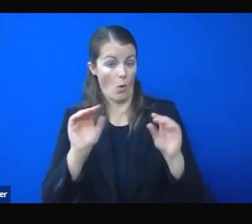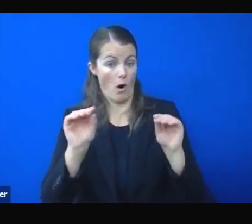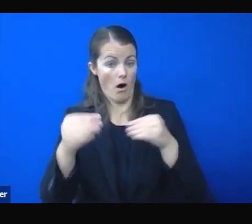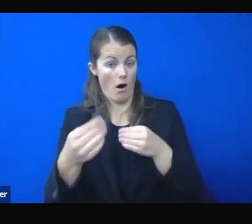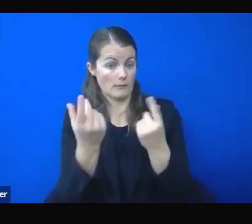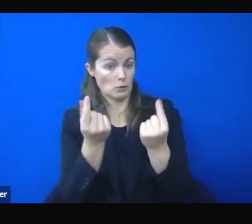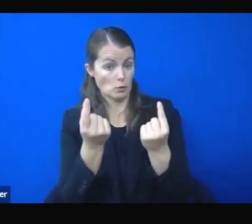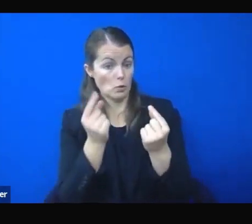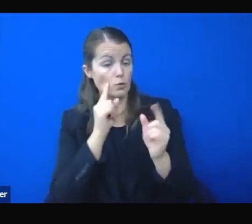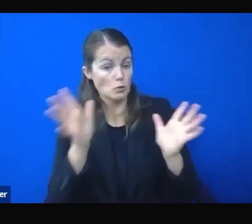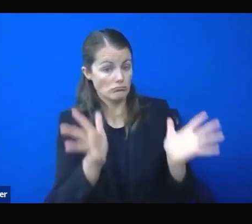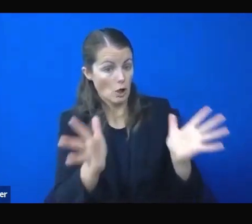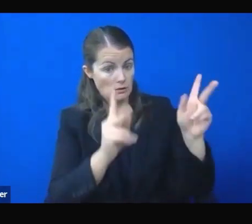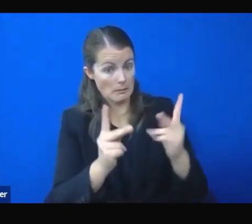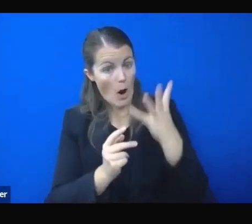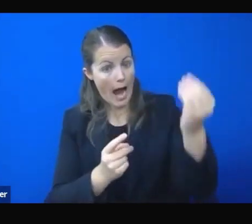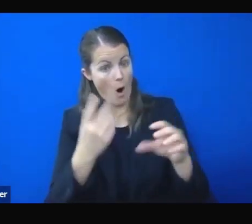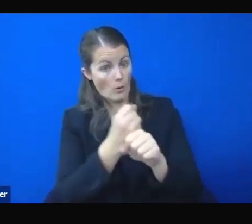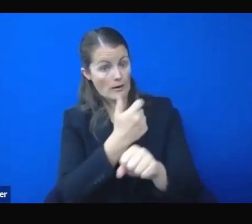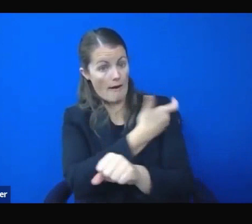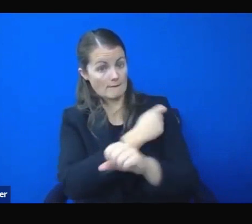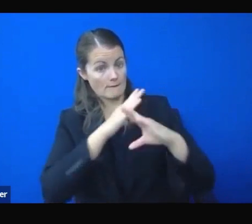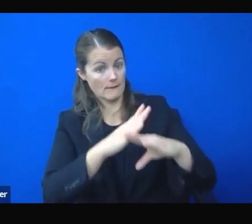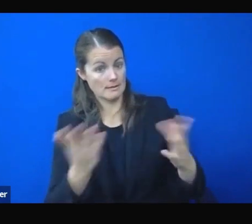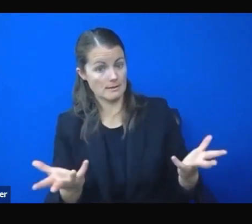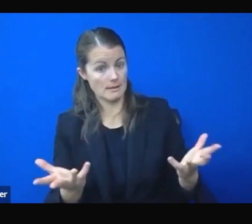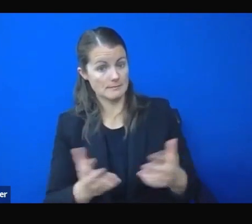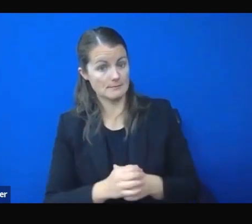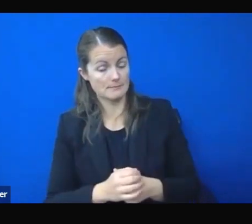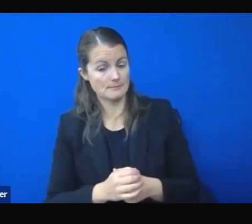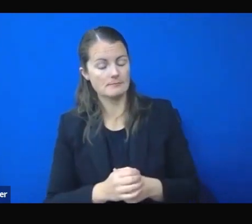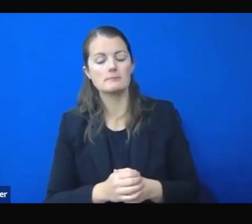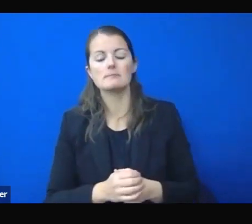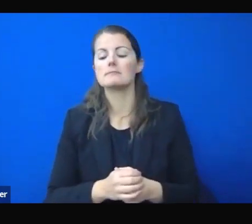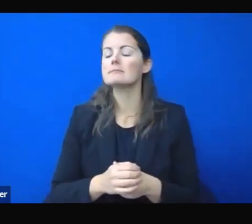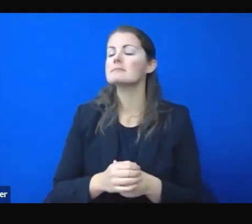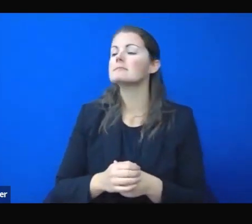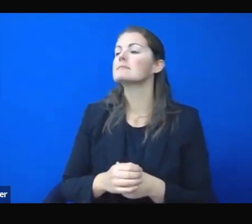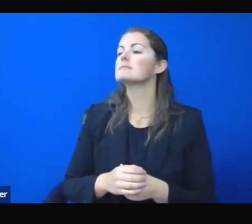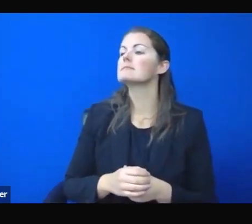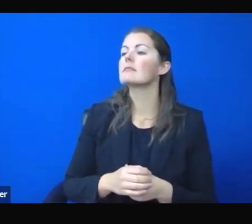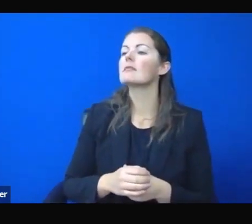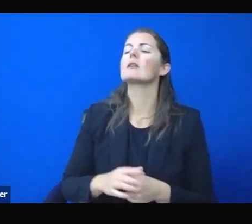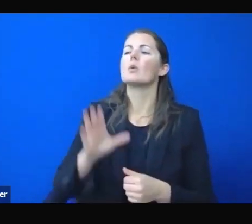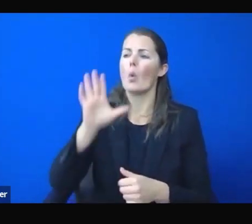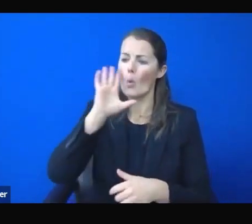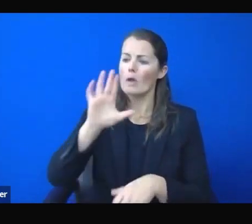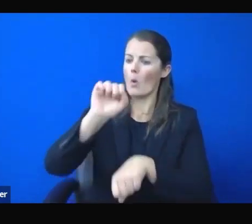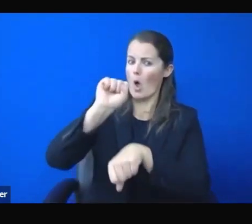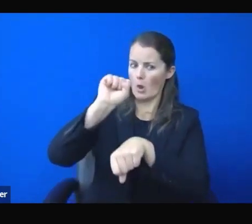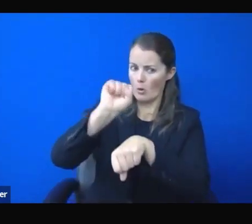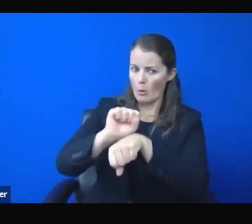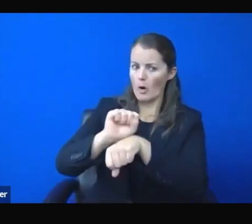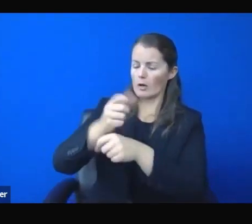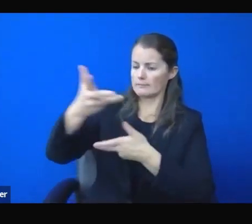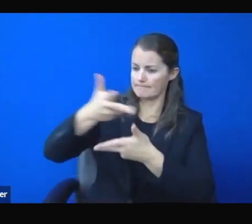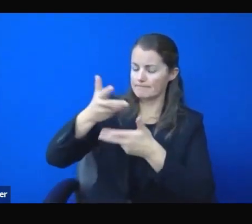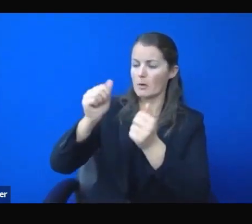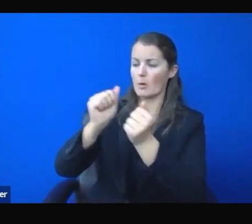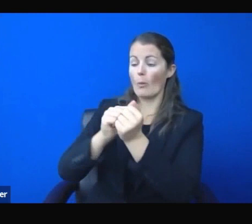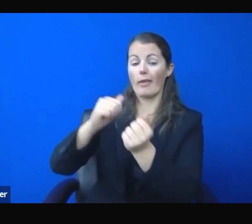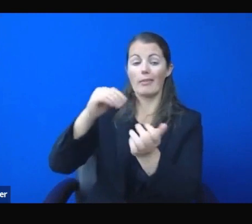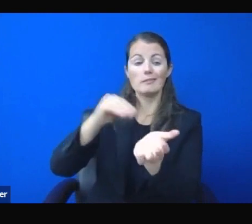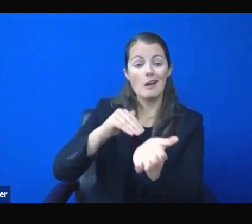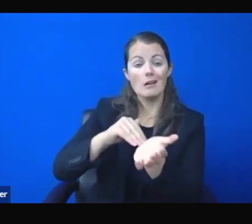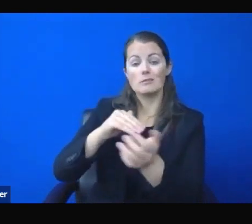We will be doing as much as we possibly can with our medical facilities, with our doctors on the front line, in terms of describing